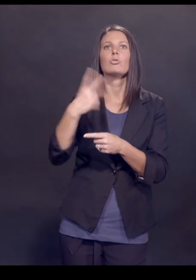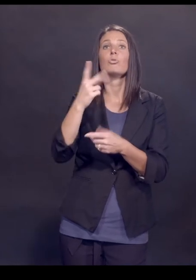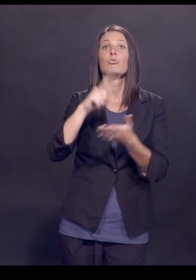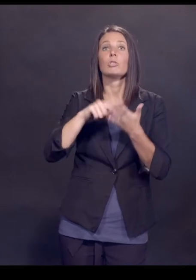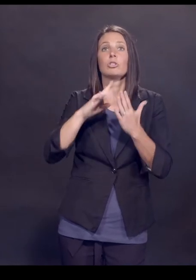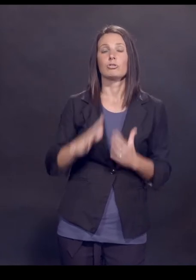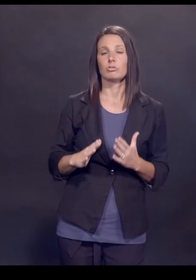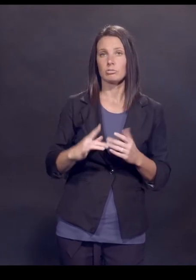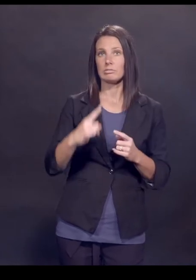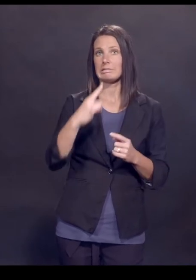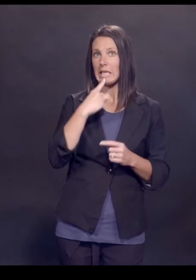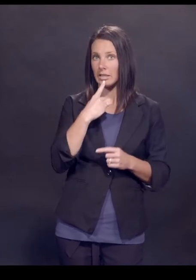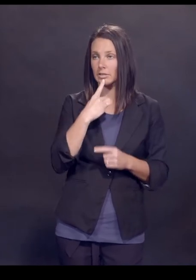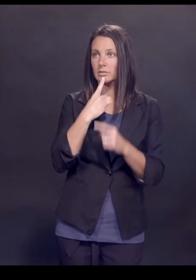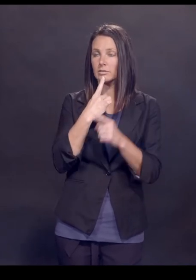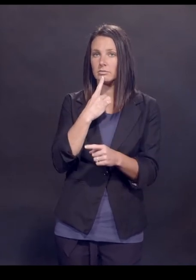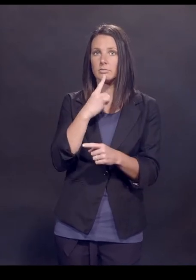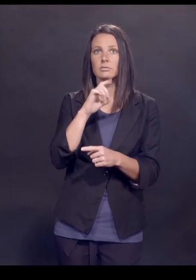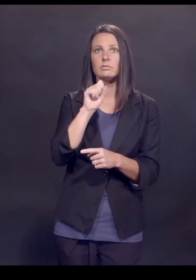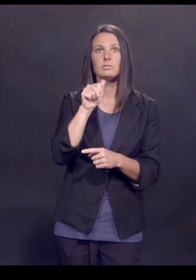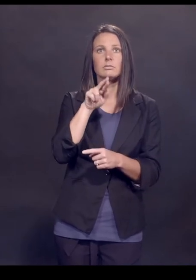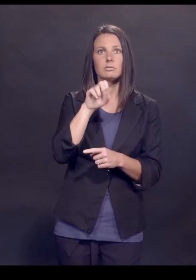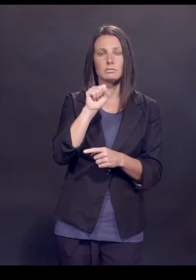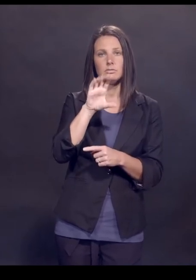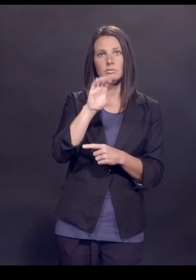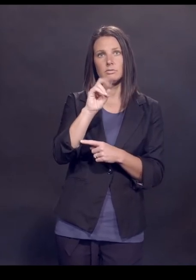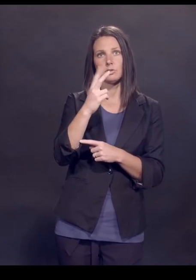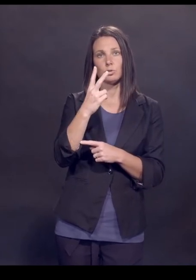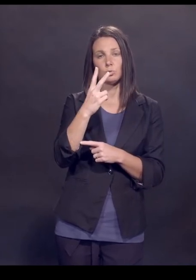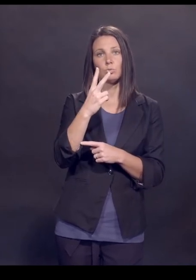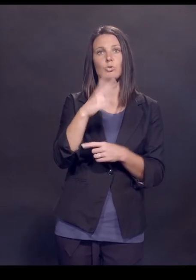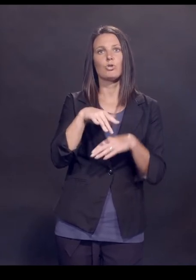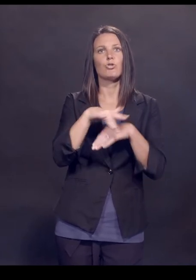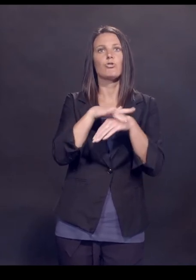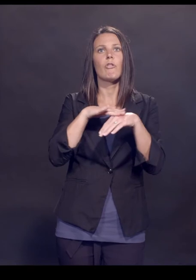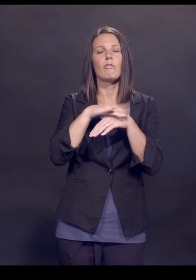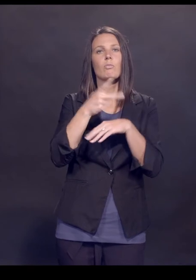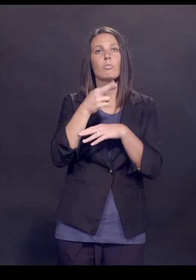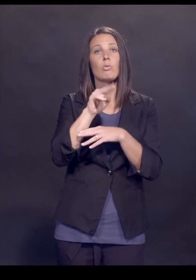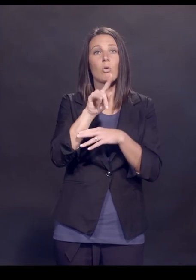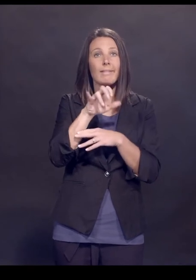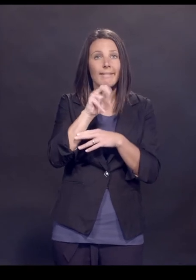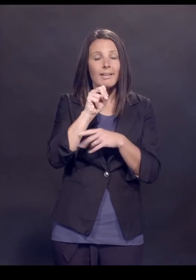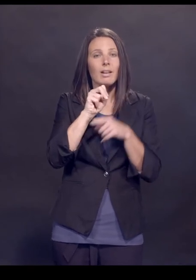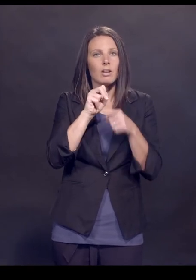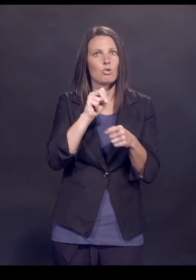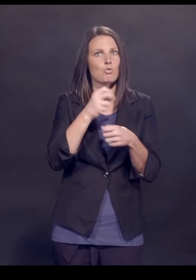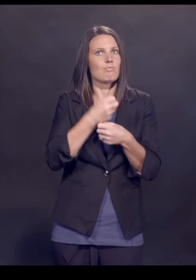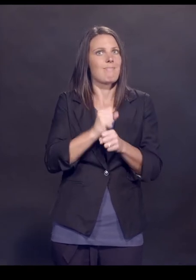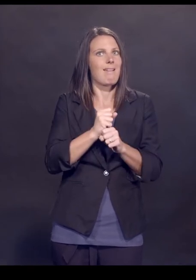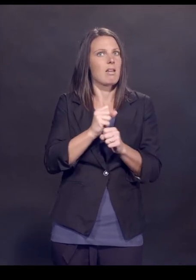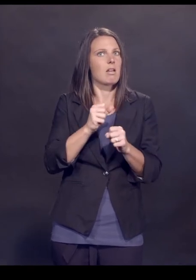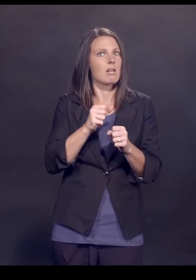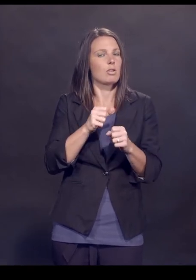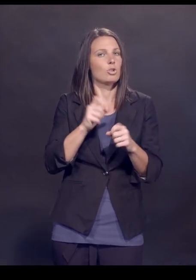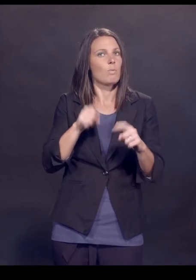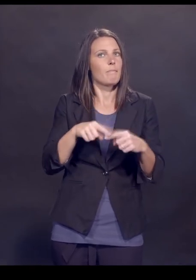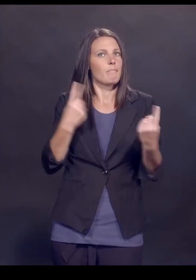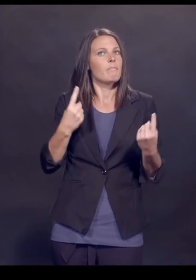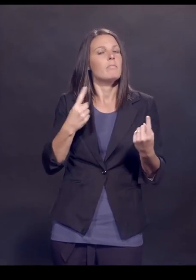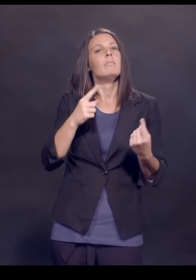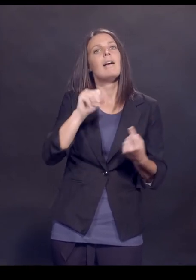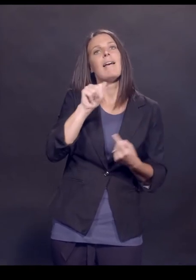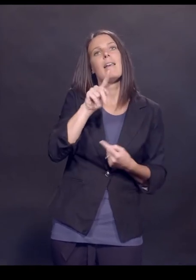researchers who claimed that the SARS-CoV-2 surface protein, which is the protein that you're making antibodies against when you're